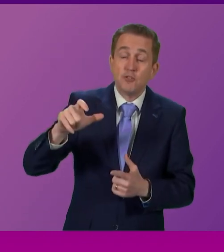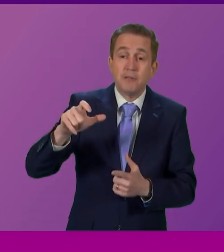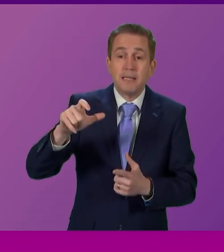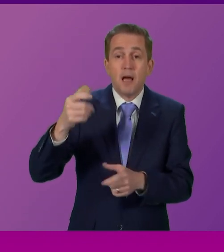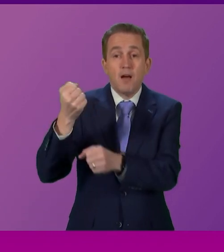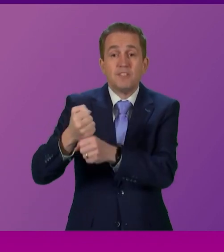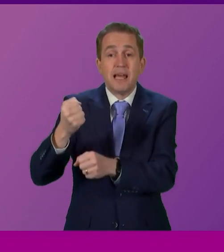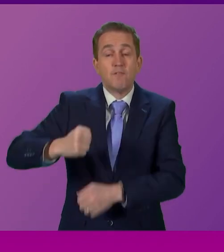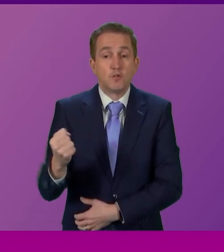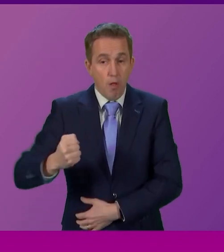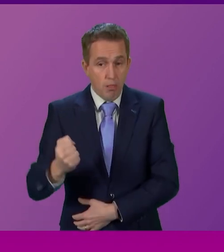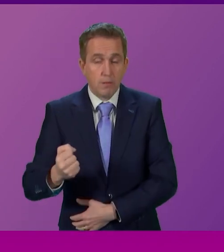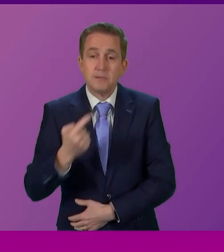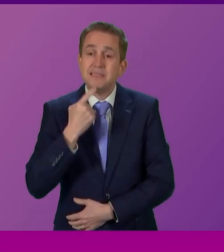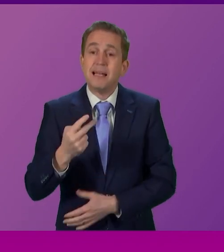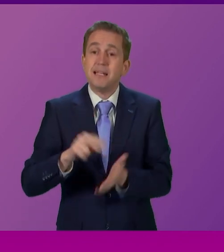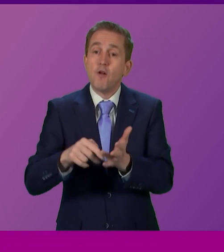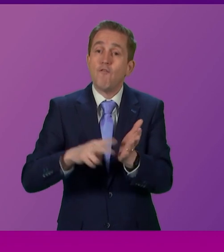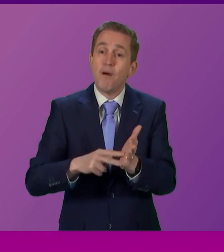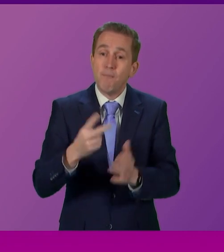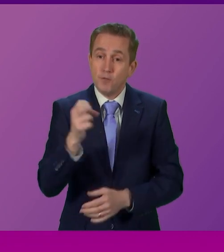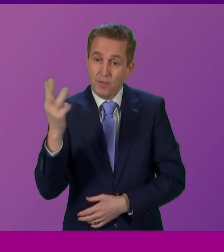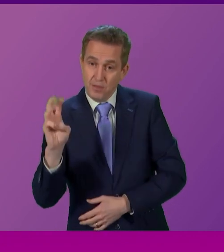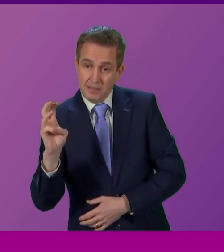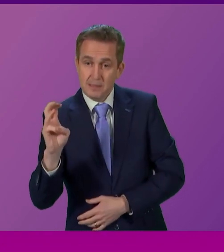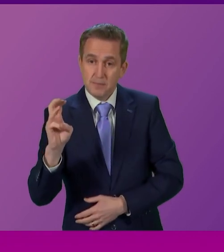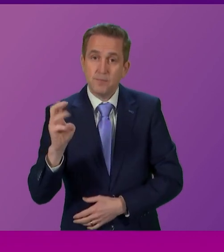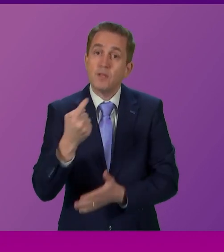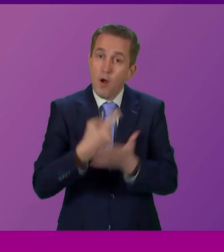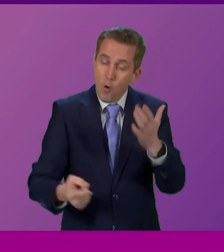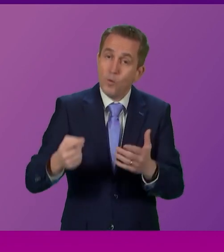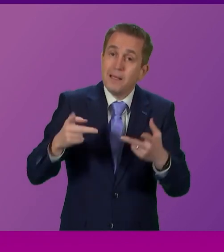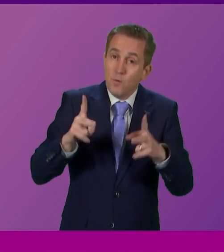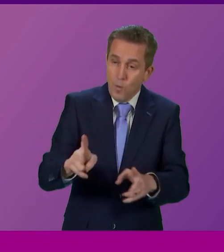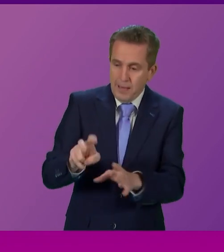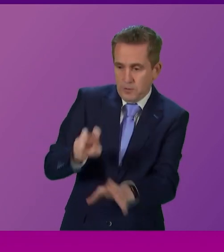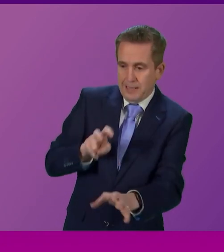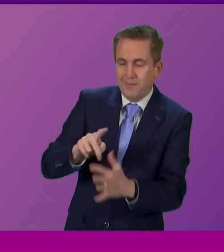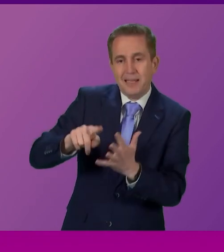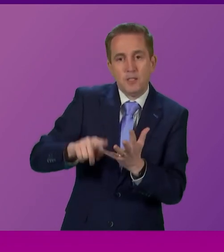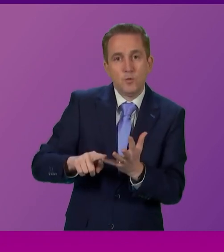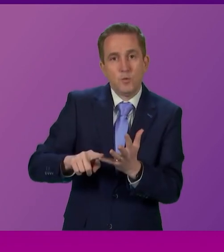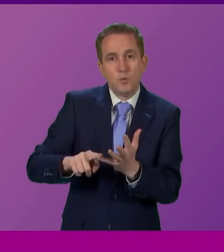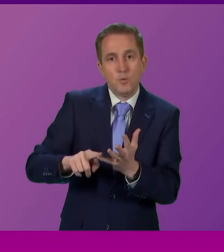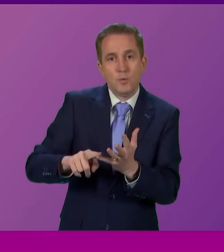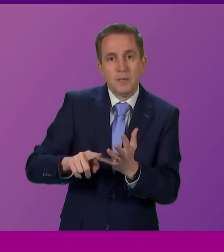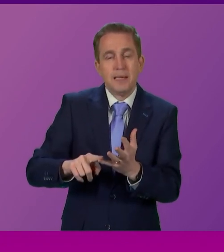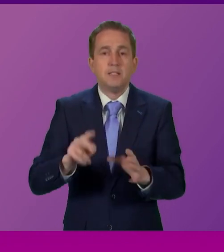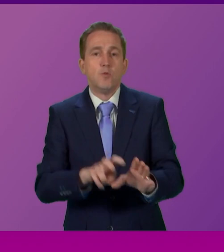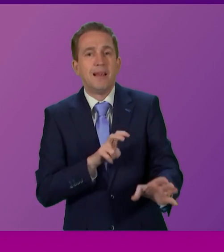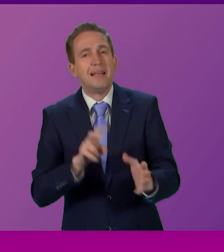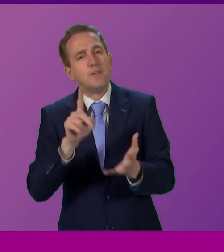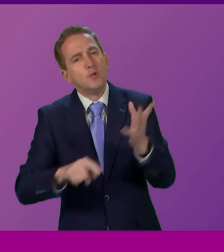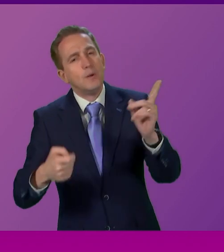said in November 2013, and I quote, The only guaranteed way of leaving the European Union is to leave the United Kingdom.